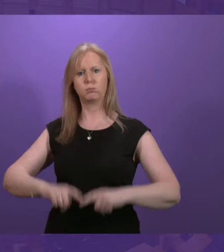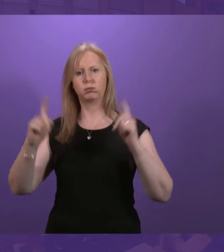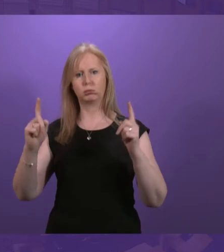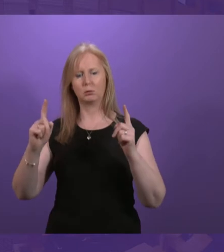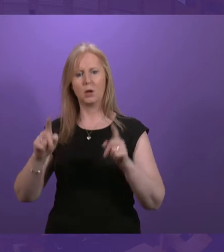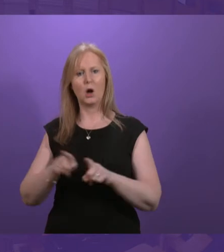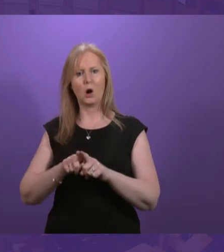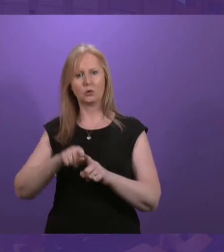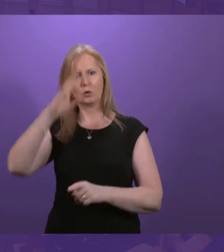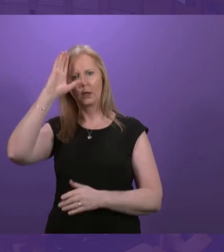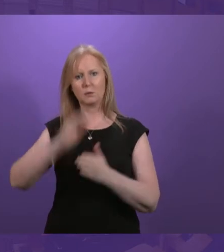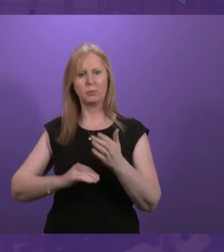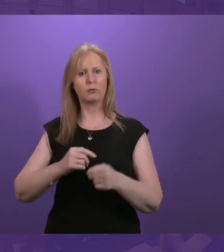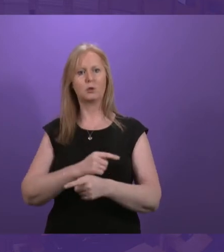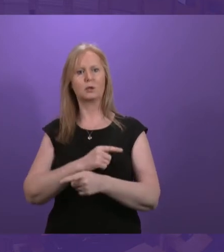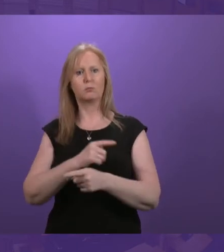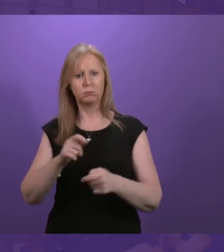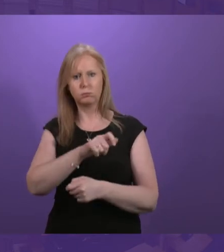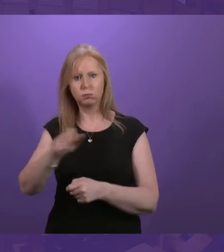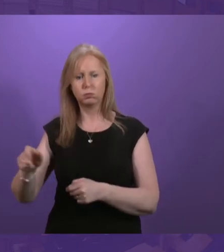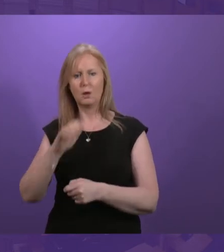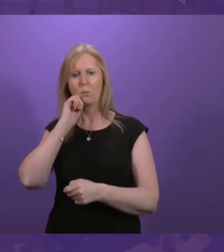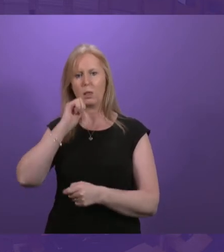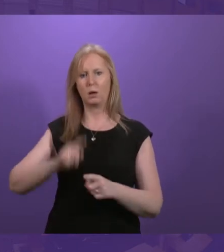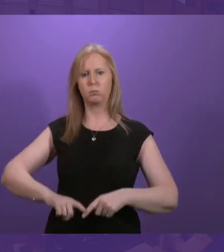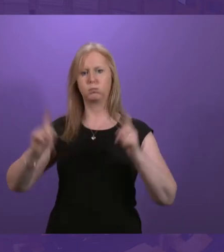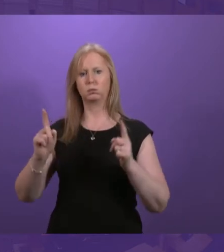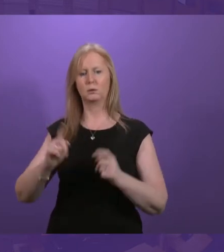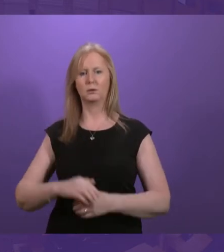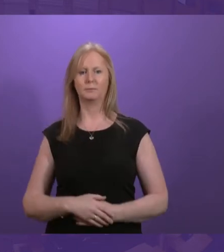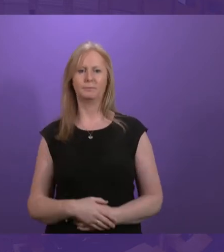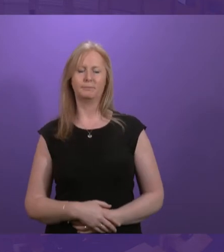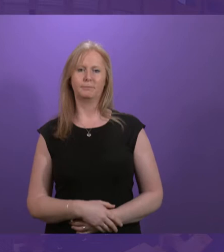experience for everyone that's experiencing Social Security within our agency.